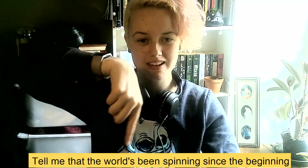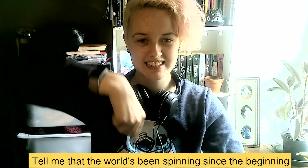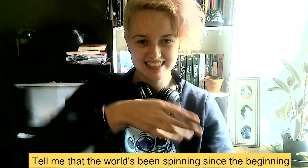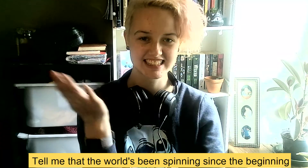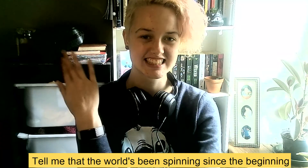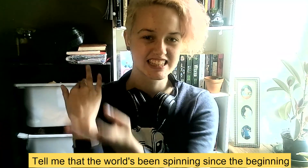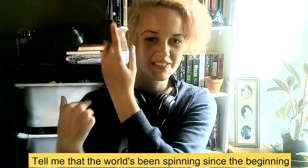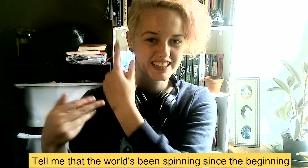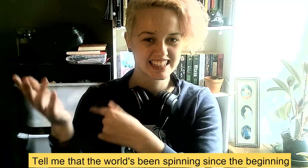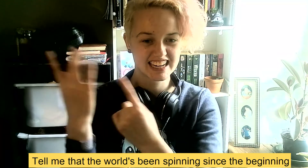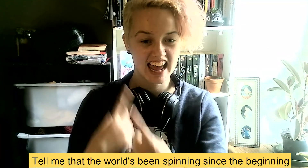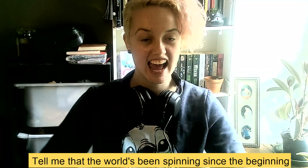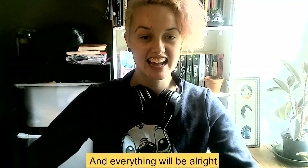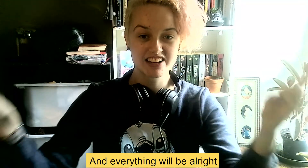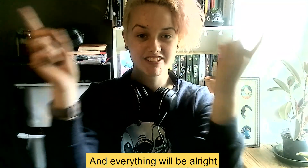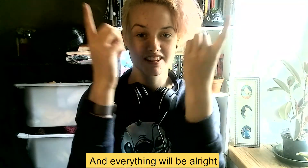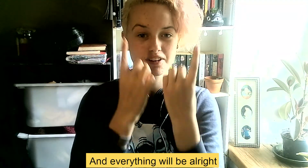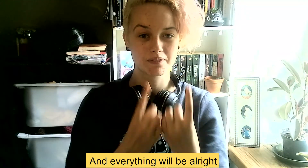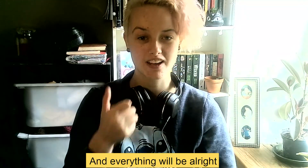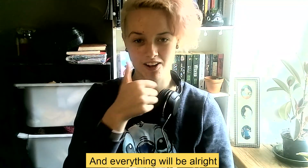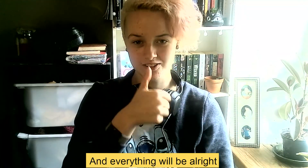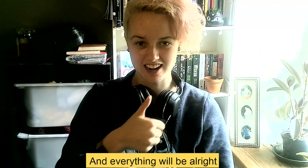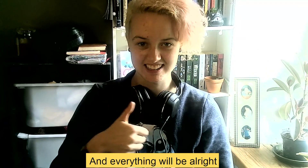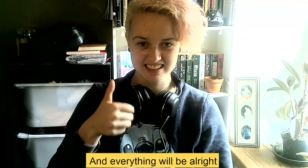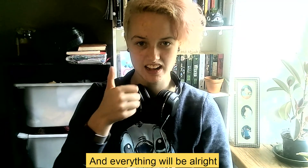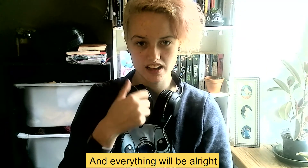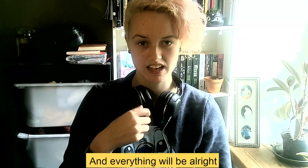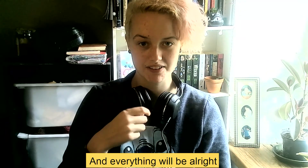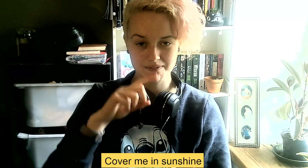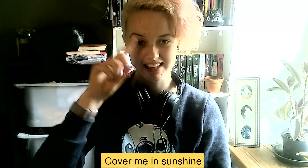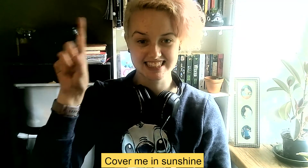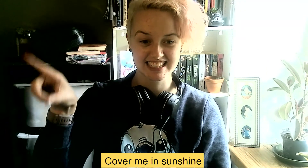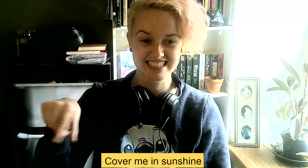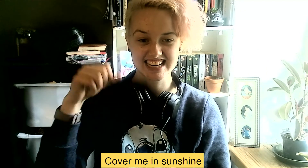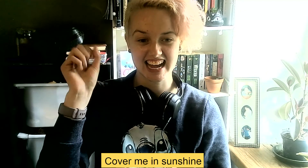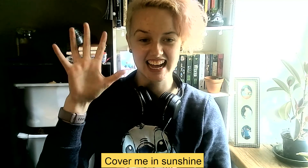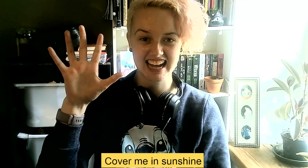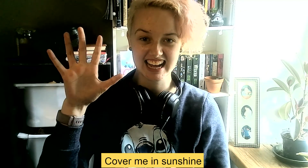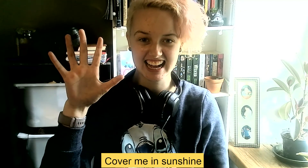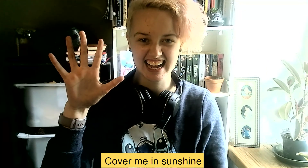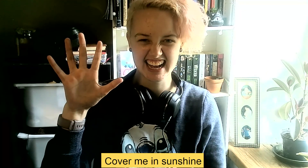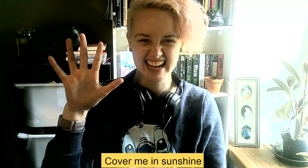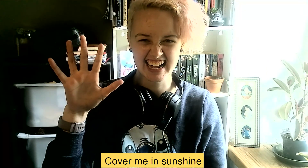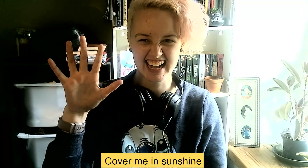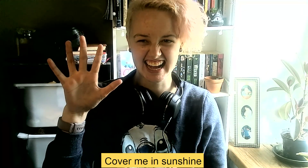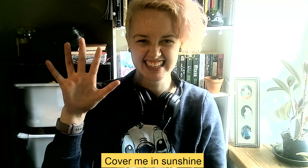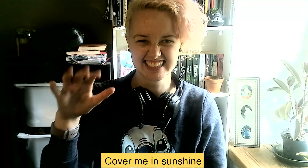spinnin' since the beginning, and everything will be alright. Cover me in sunshine, me in